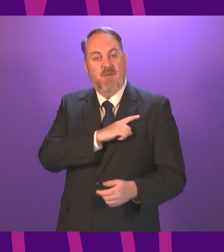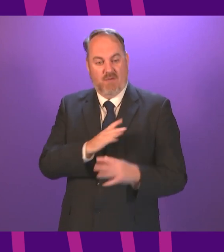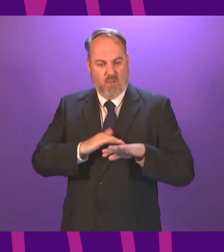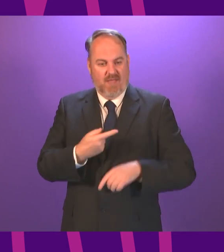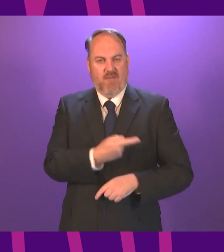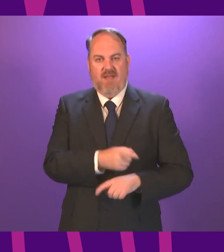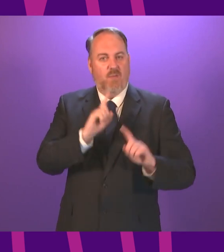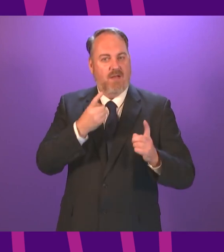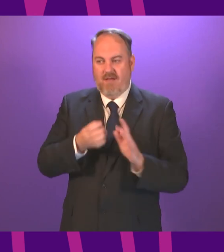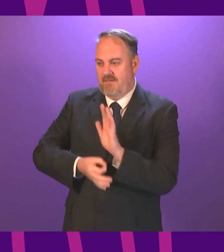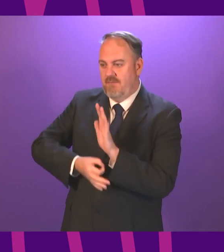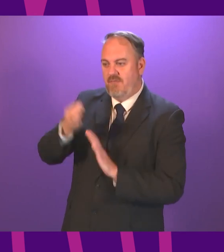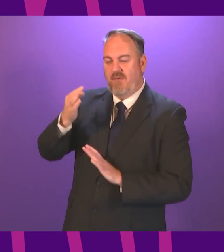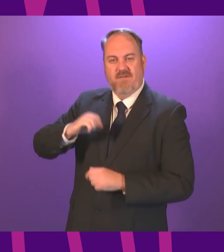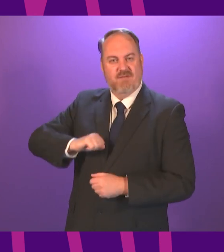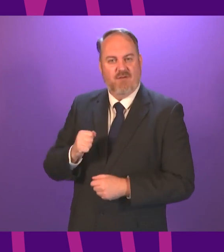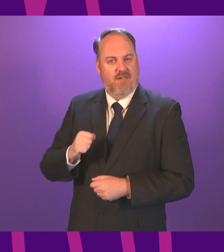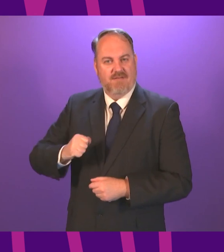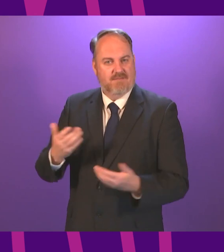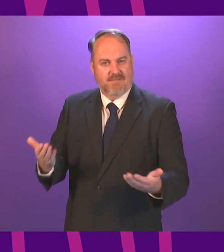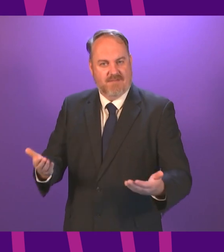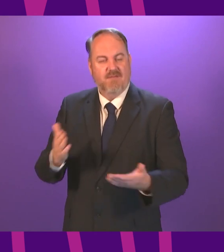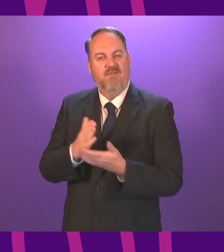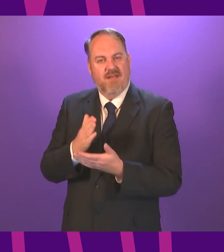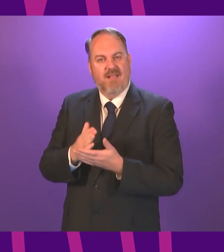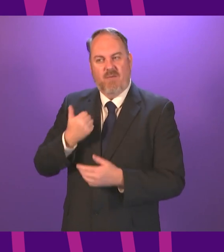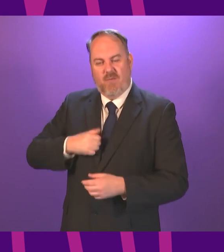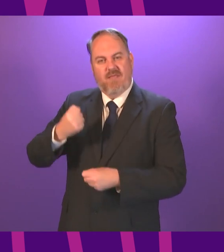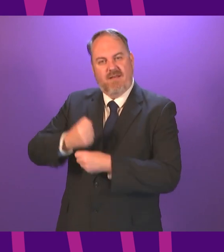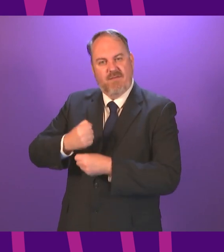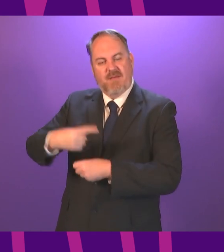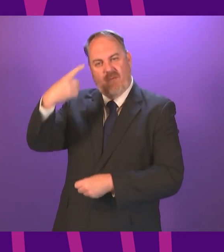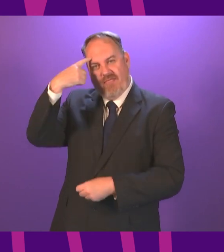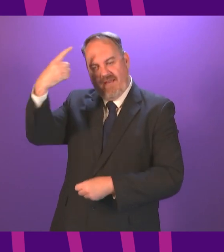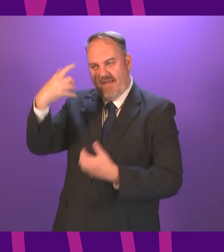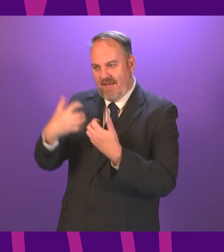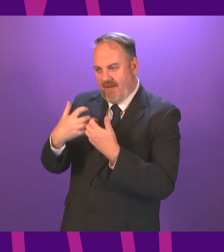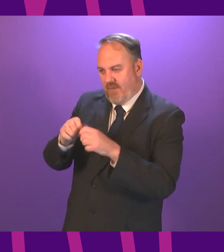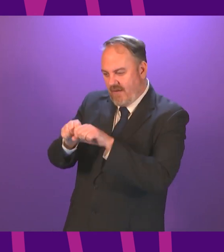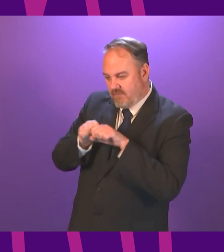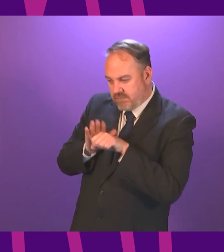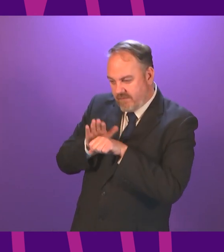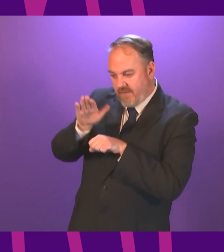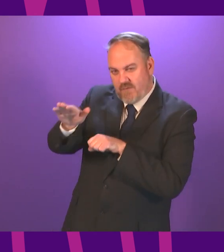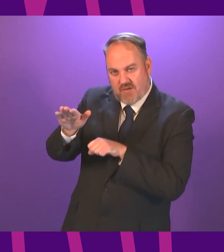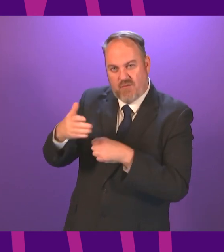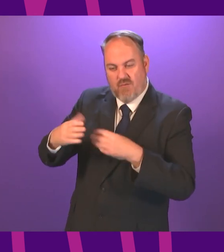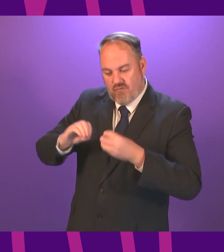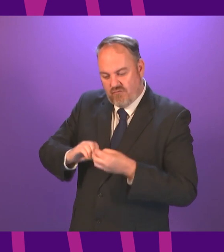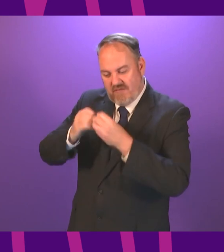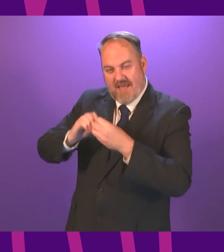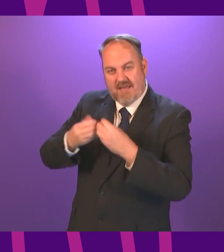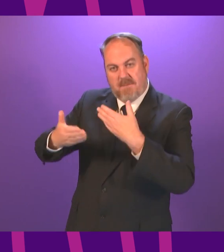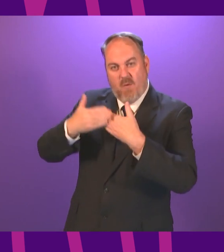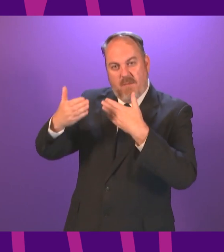we need to see businesses back on their feet as soon as possible as well as the government looking to the future to create jobs within our manifesto the